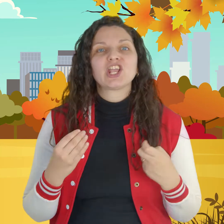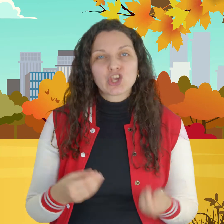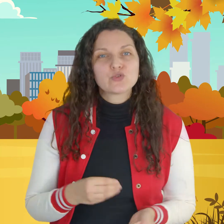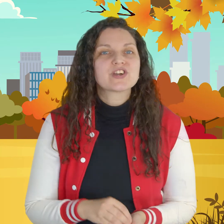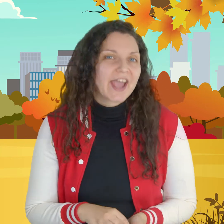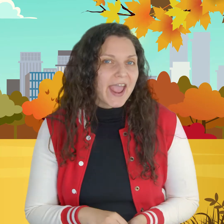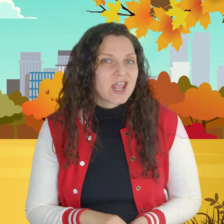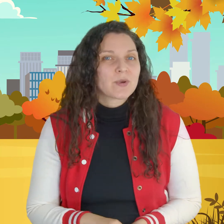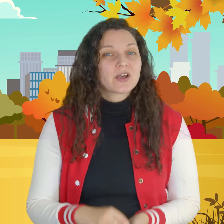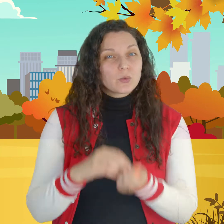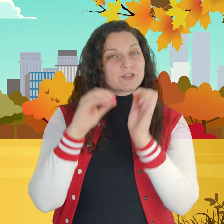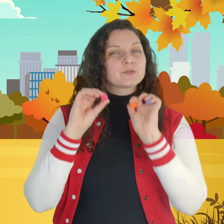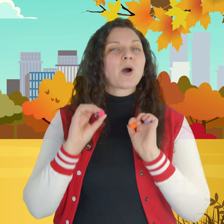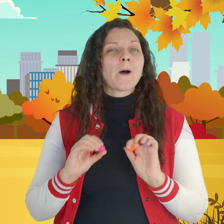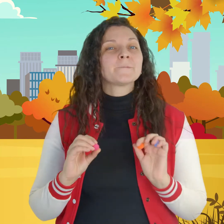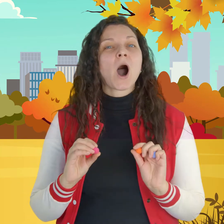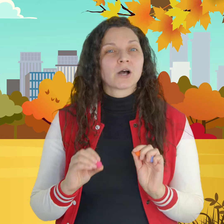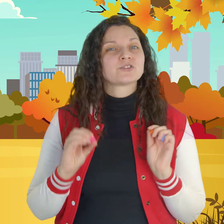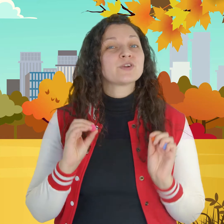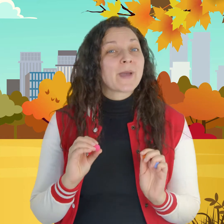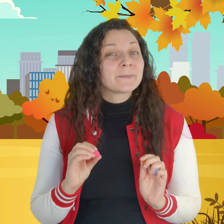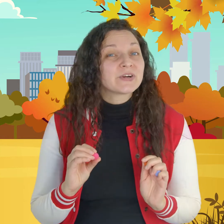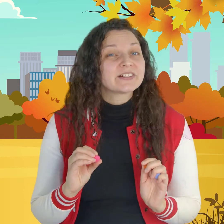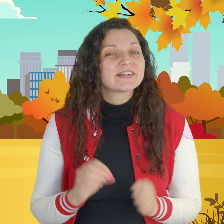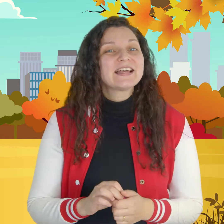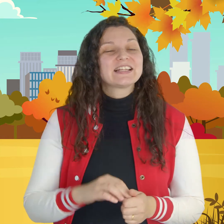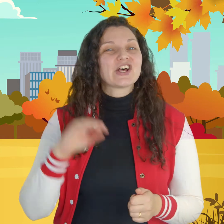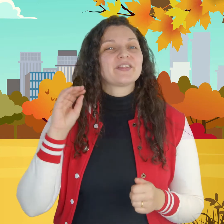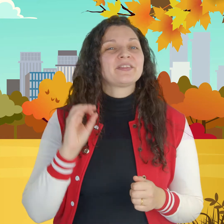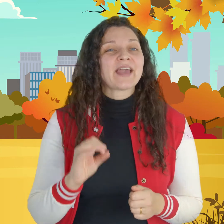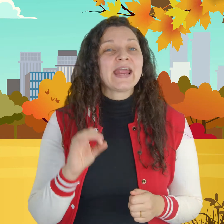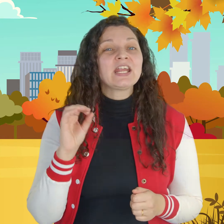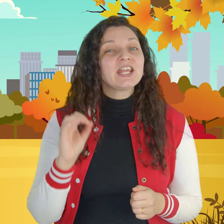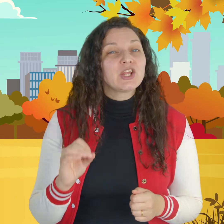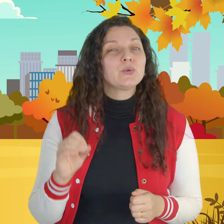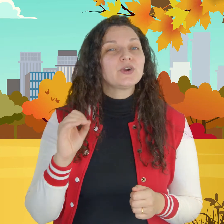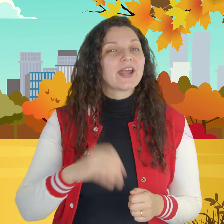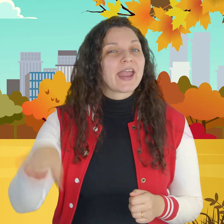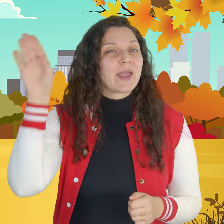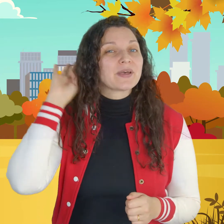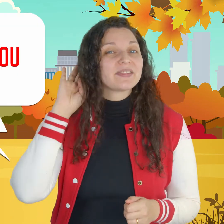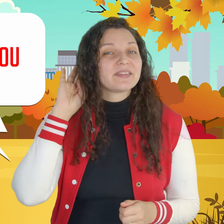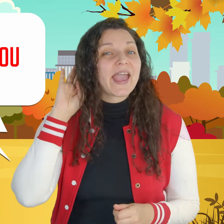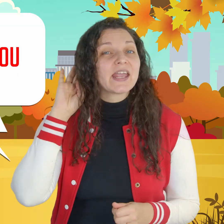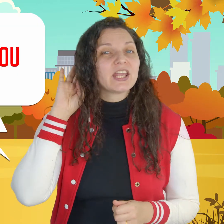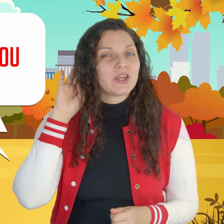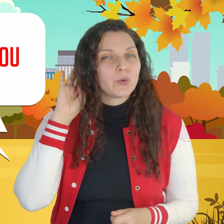you game with the pom-poms remember the thank you game thank you